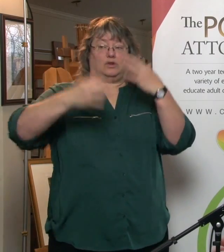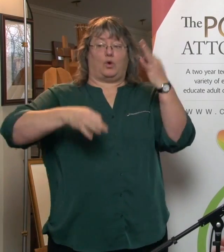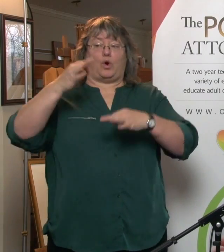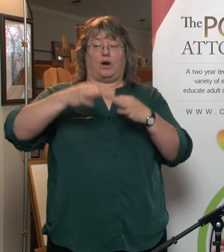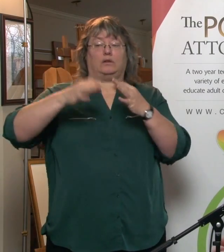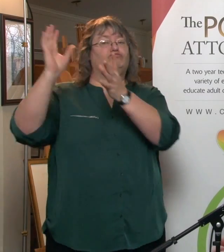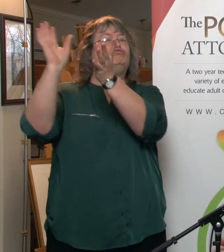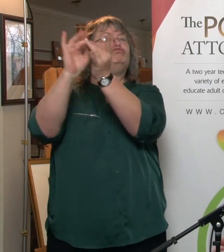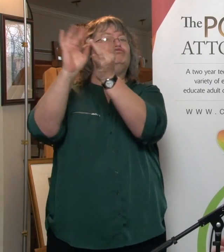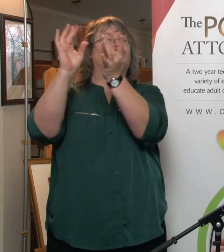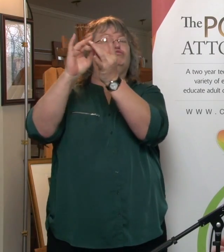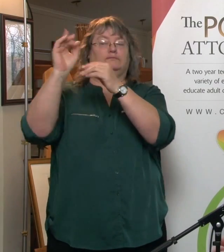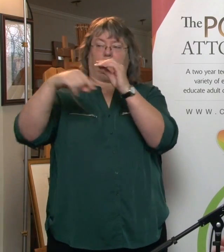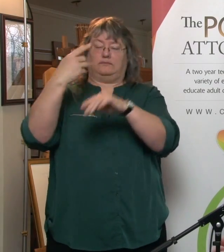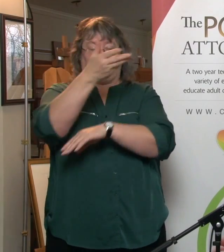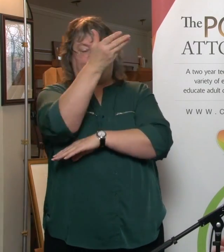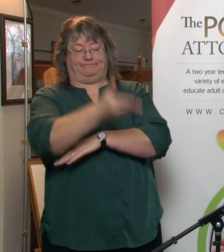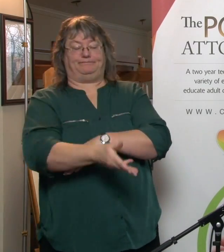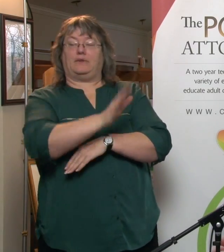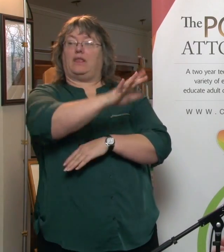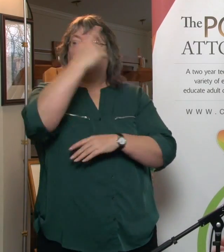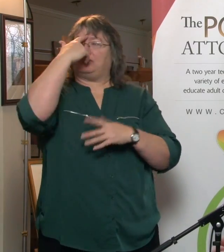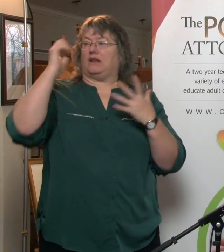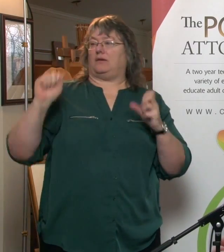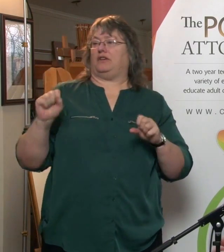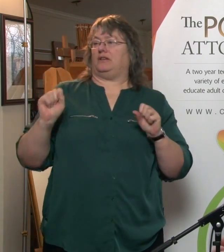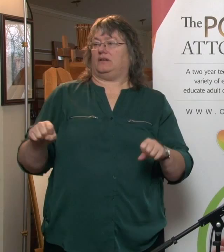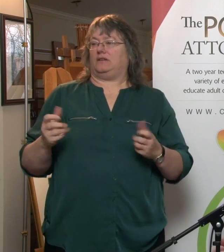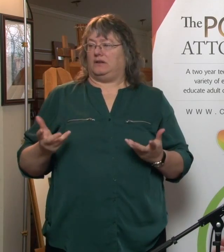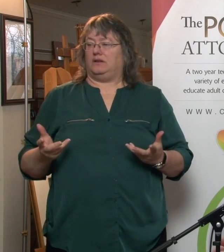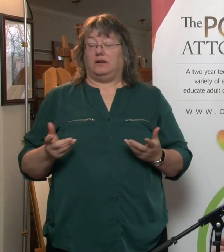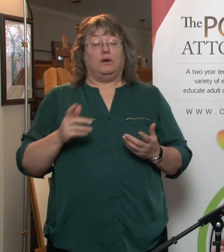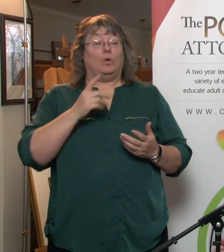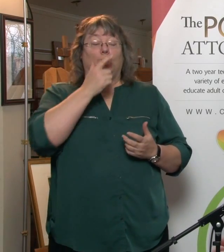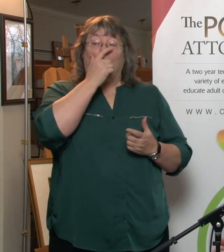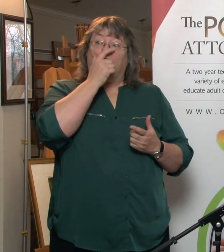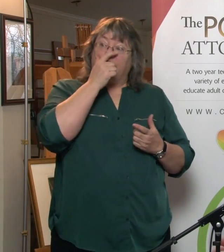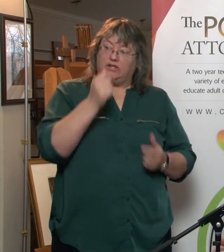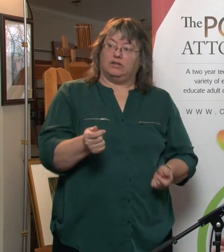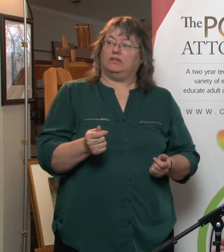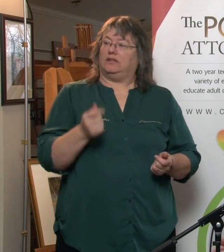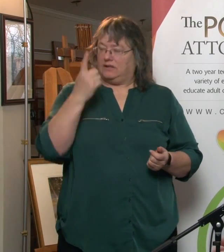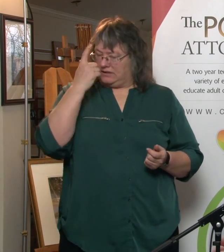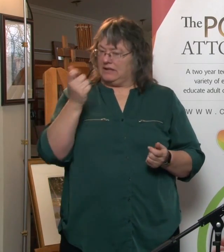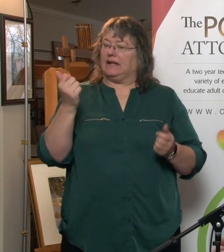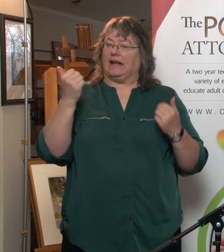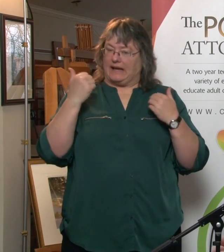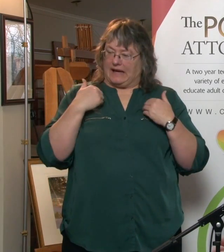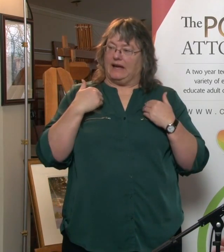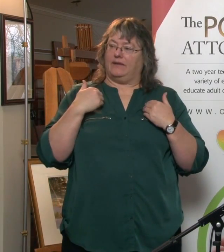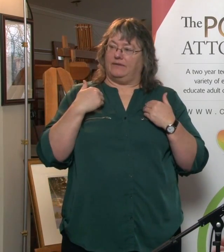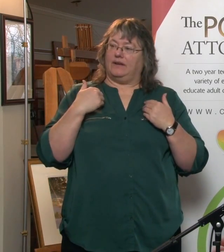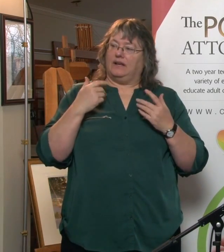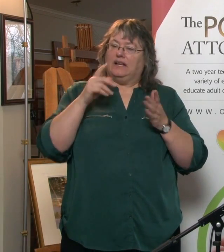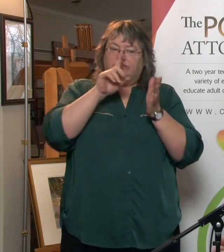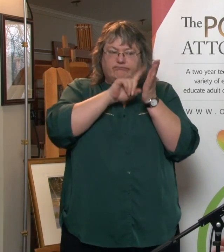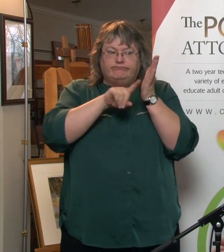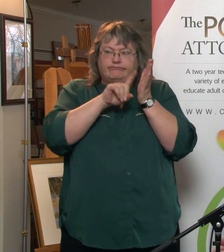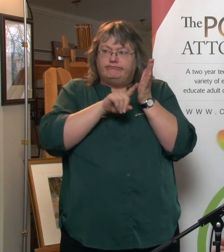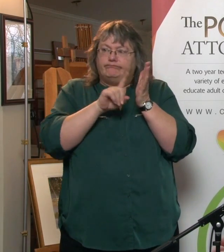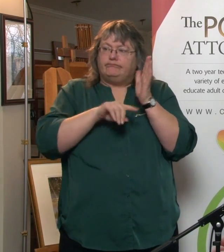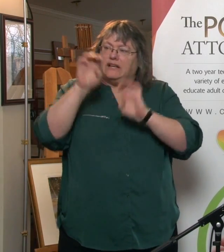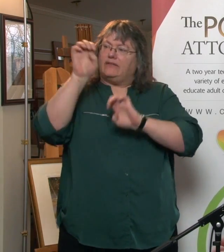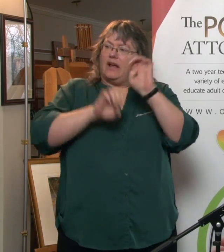as to somebody's mental capacity. And it's very interesting because they can actually do forensic evaluation.